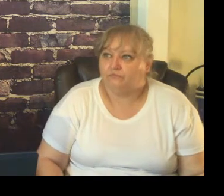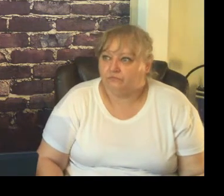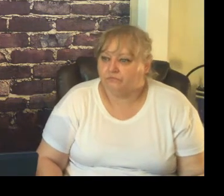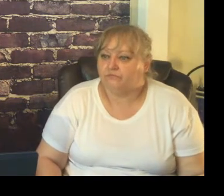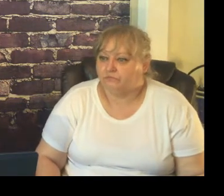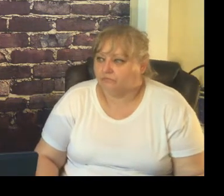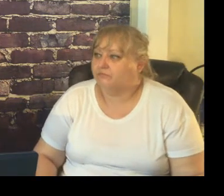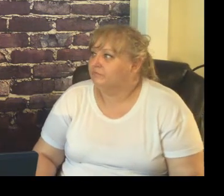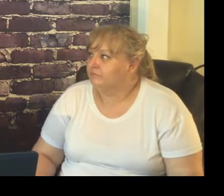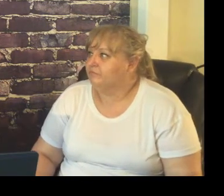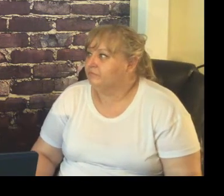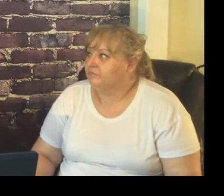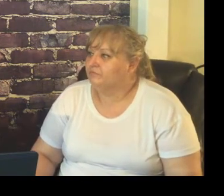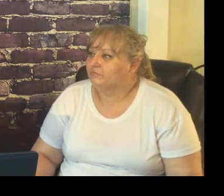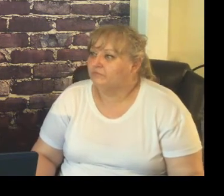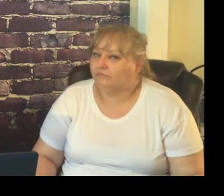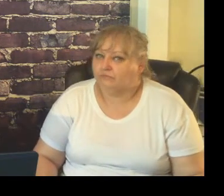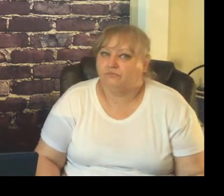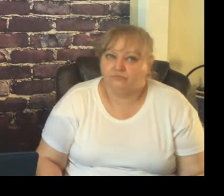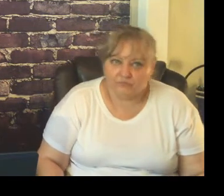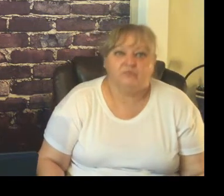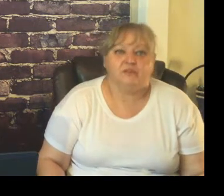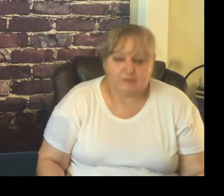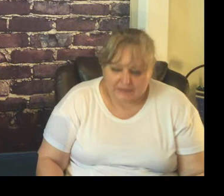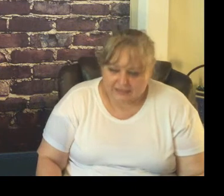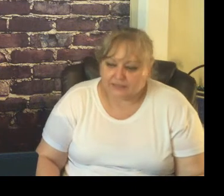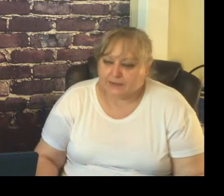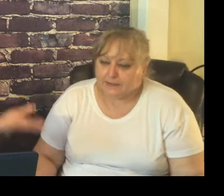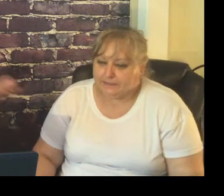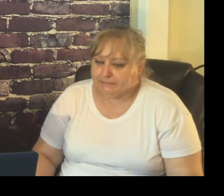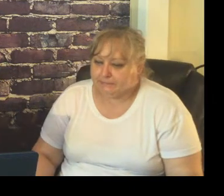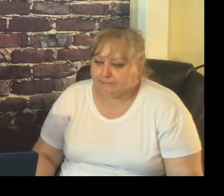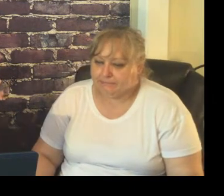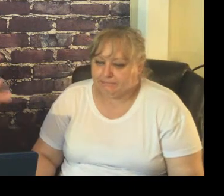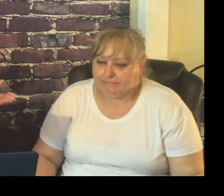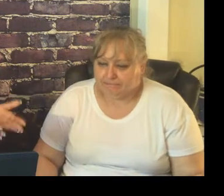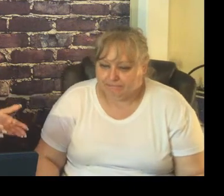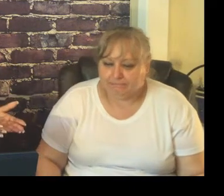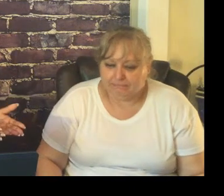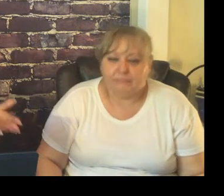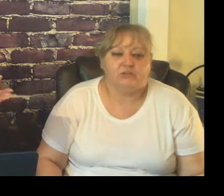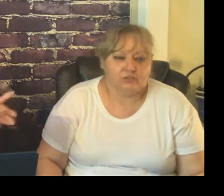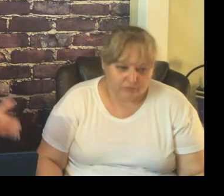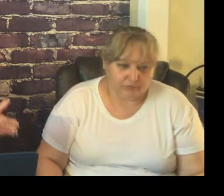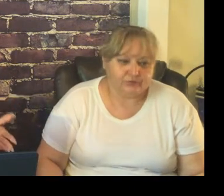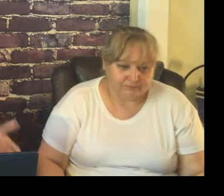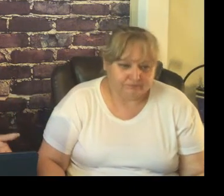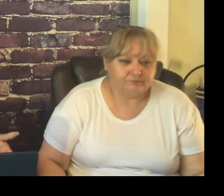is not home this is school school has its own set of rules too so we respect what you're doing at home